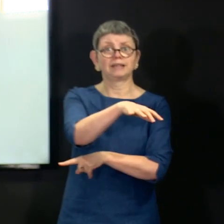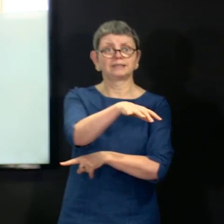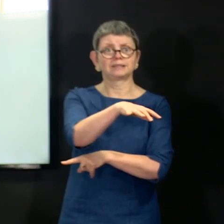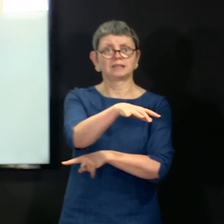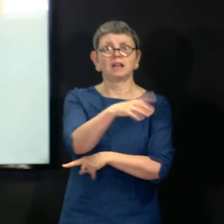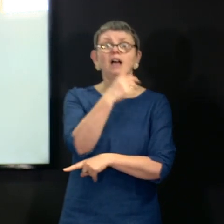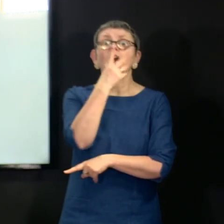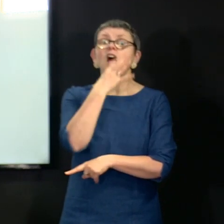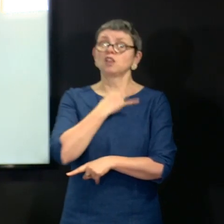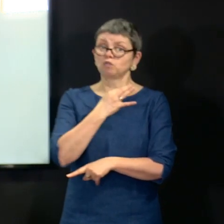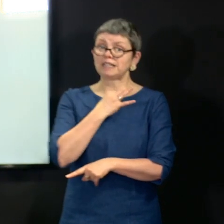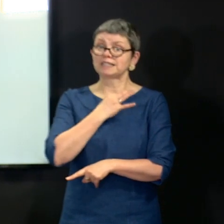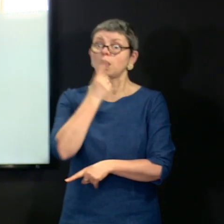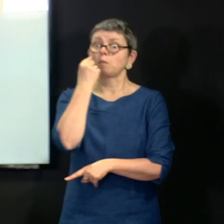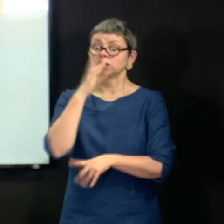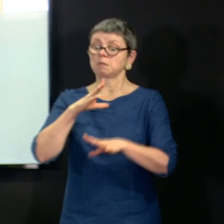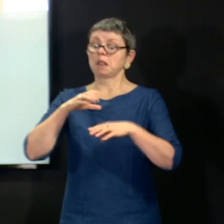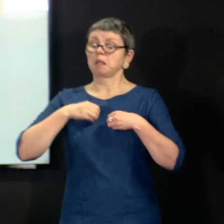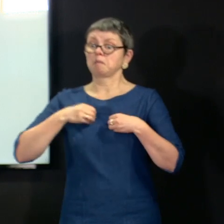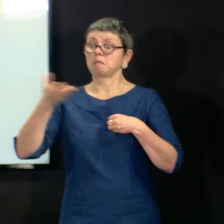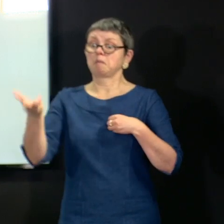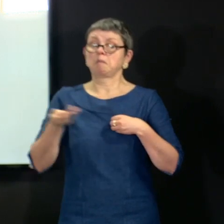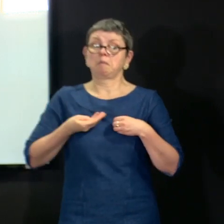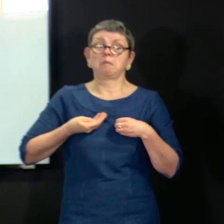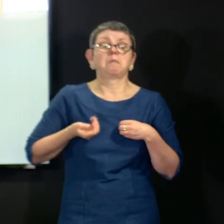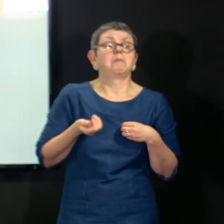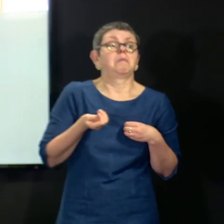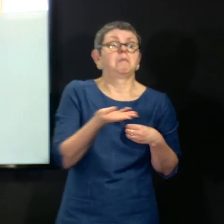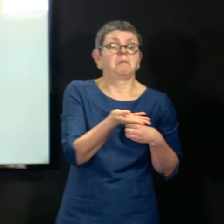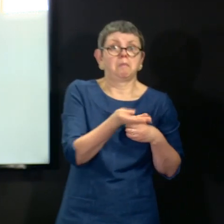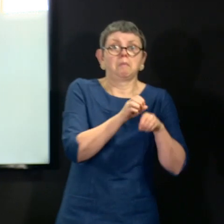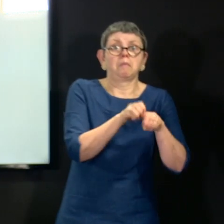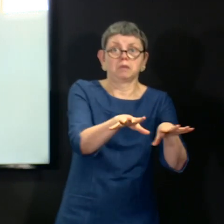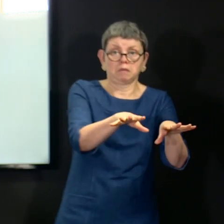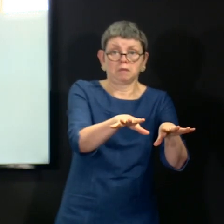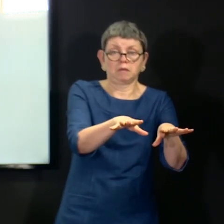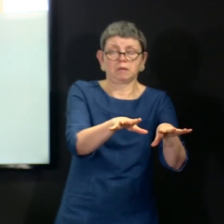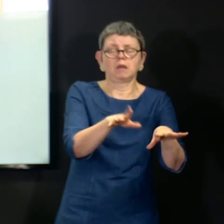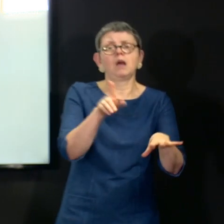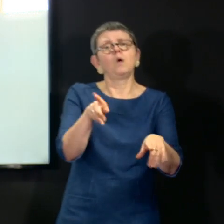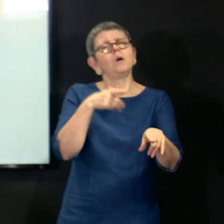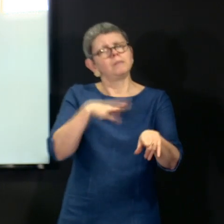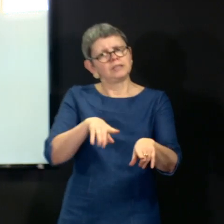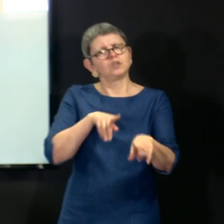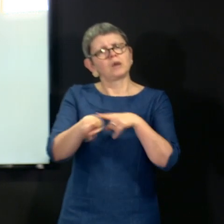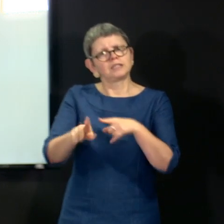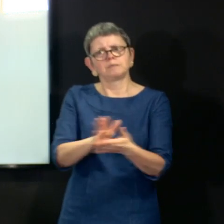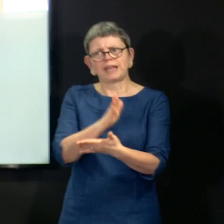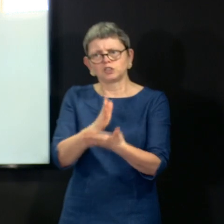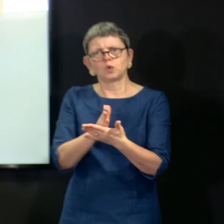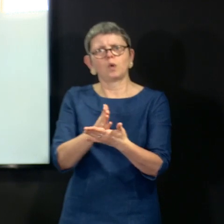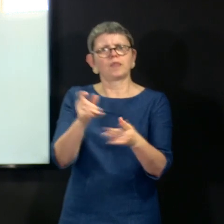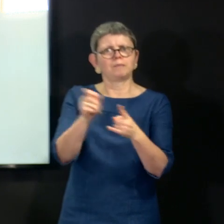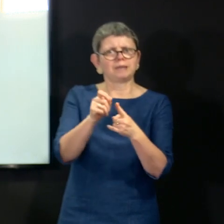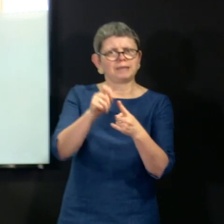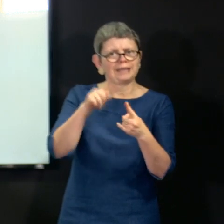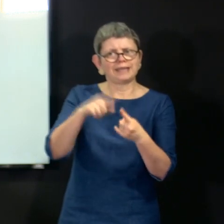should be, and we have taken steps to help ensure this with the care home providers, that there is personal protective